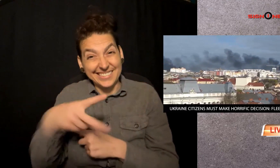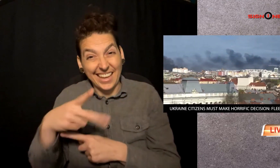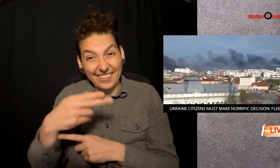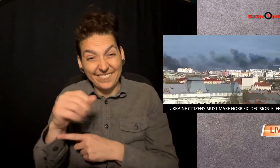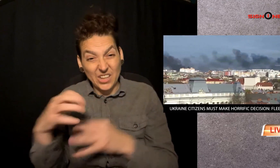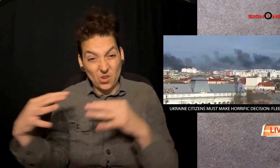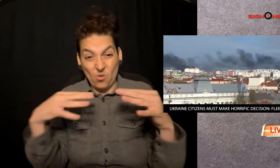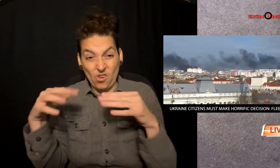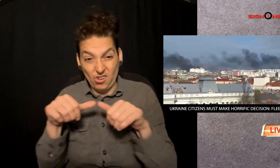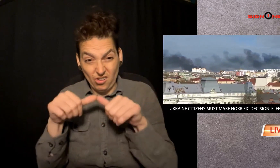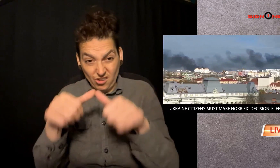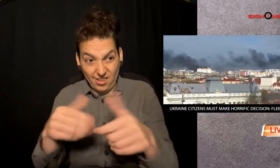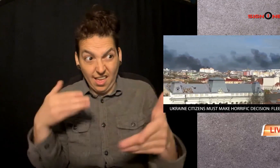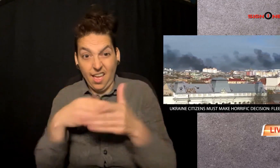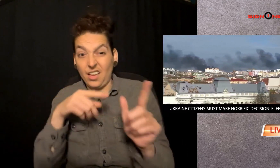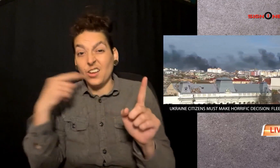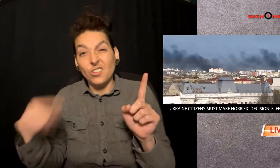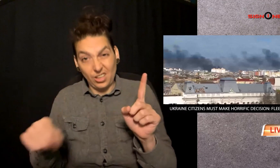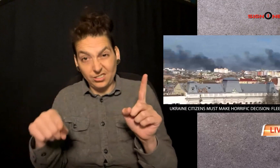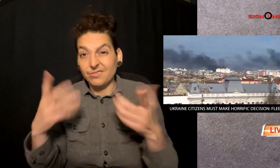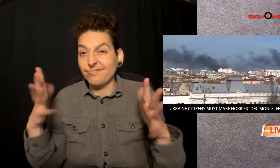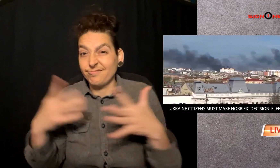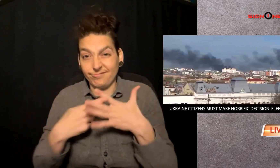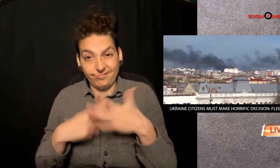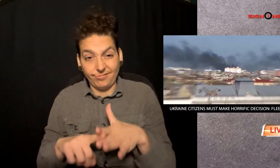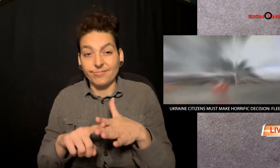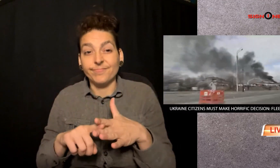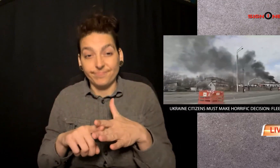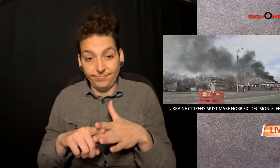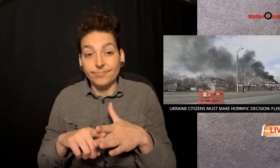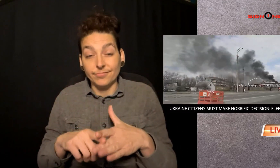Ukrainian leaders say the second phase of the war against Russia has begun.